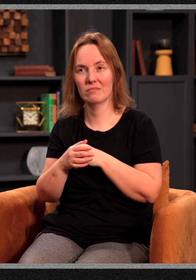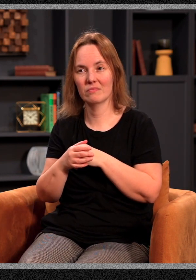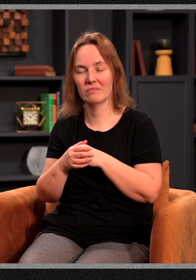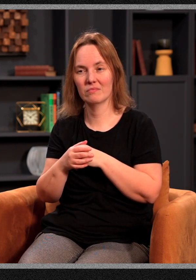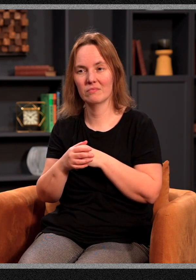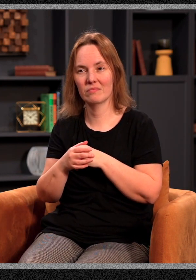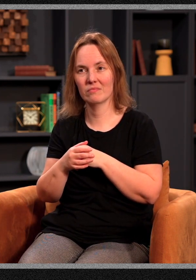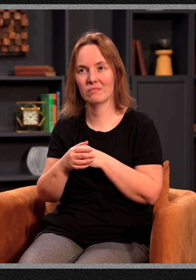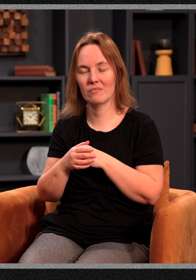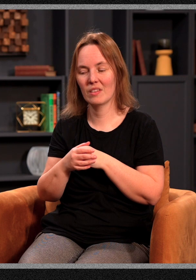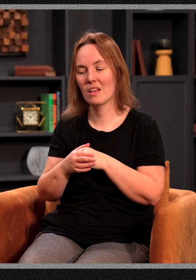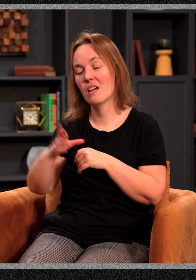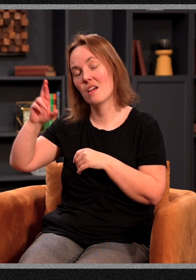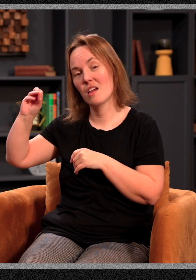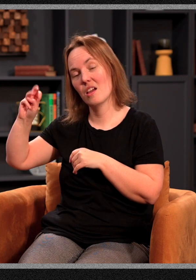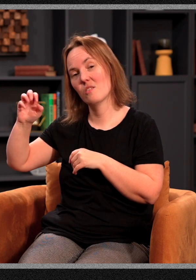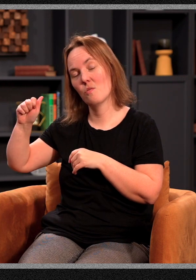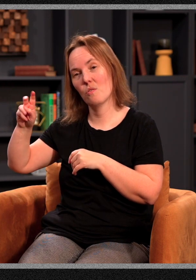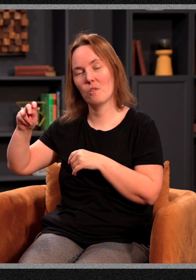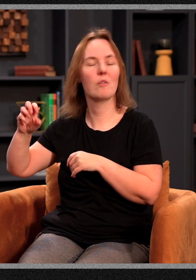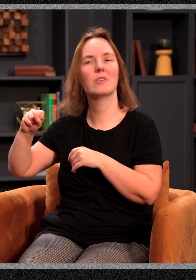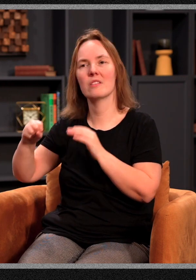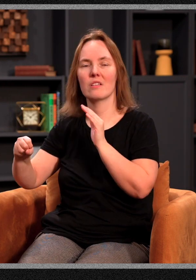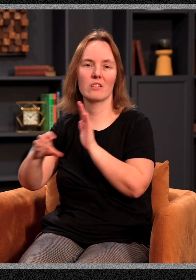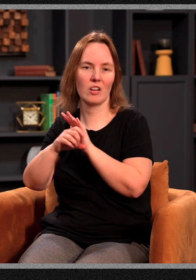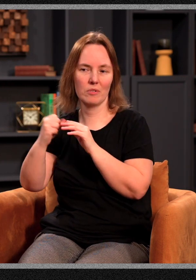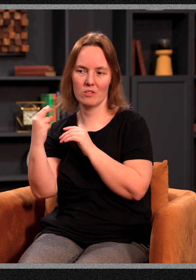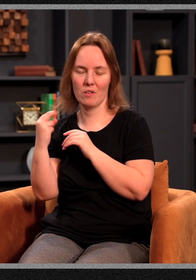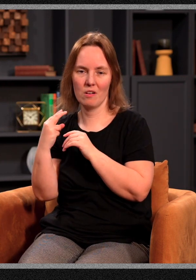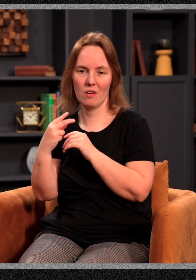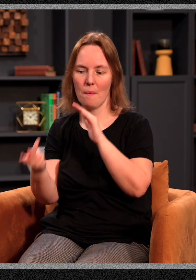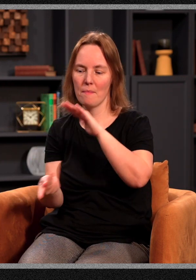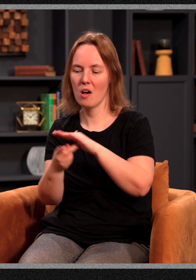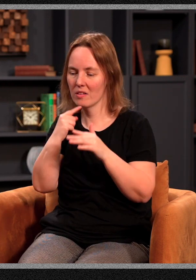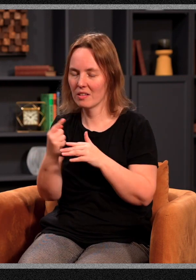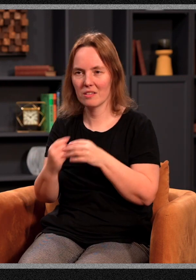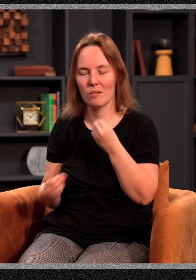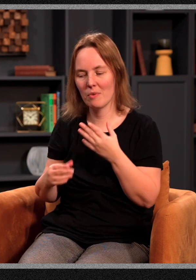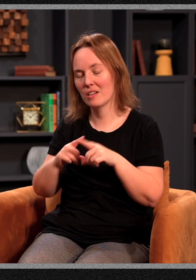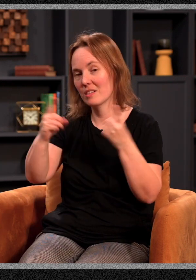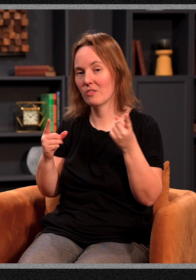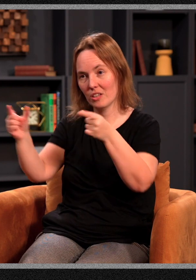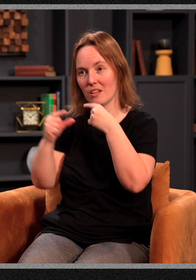I won't take time to turn, but in Romans chapter 12, Paul says that there are many different gifts available to God's people.